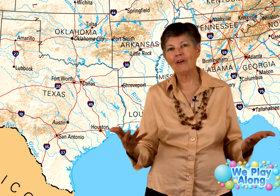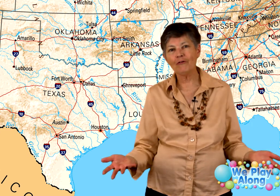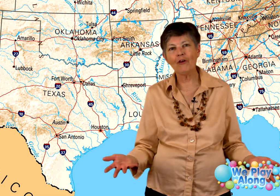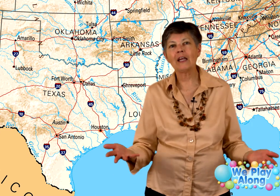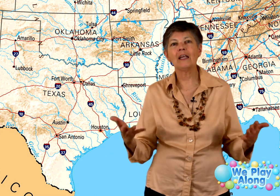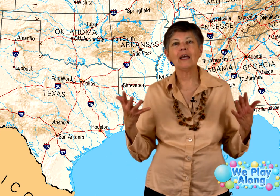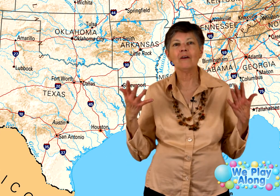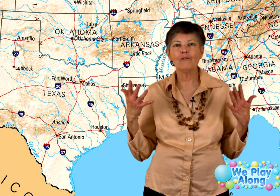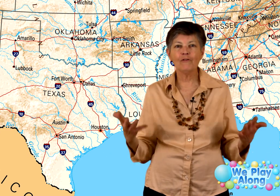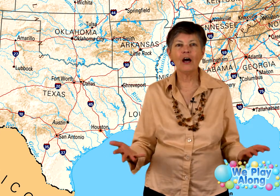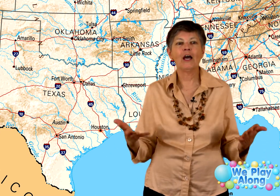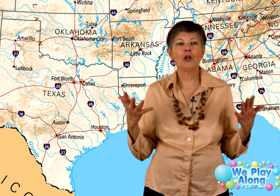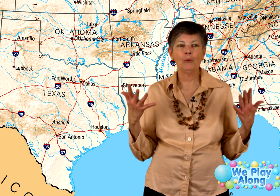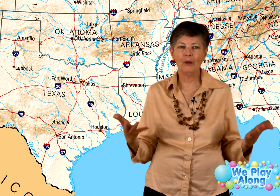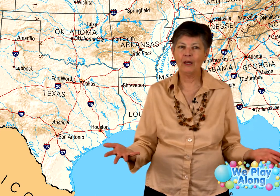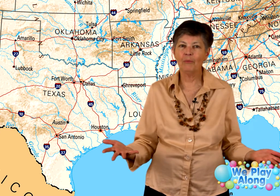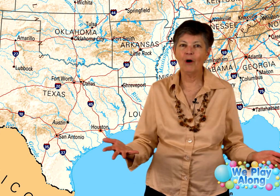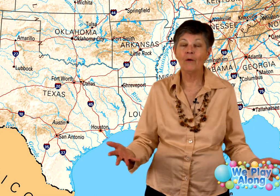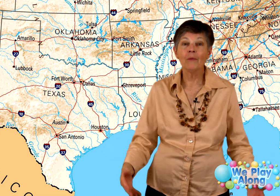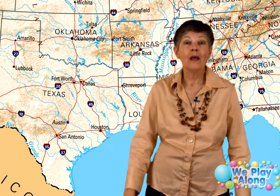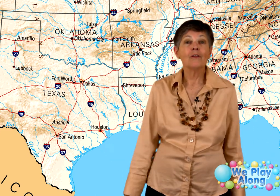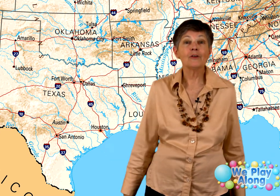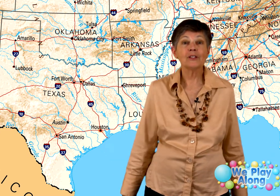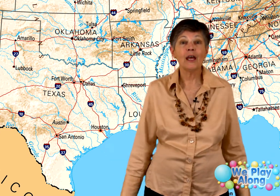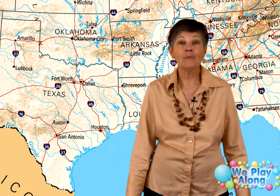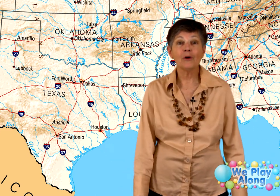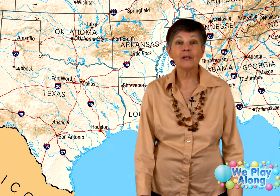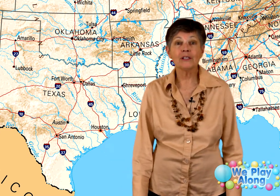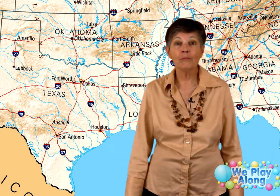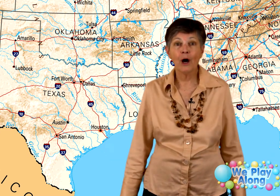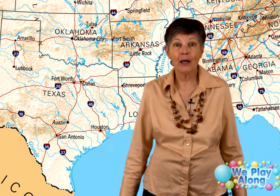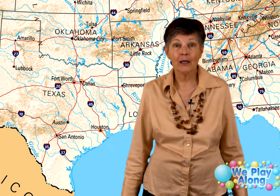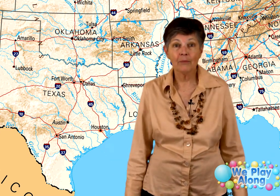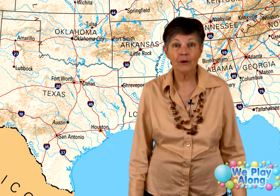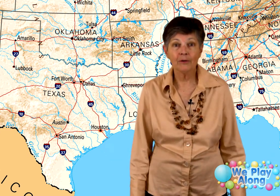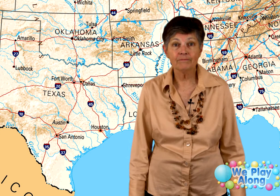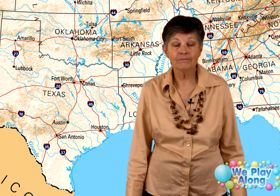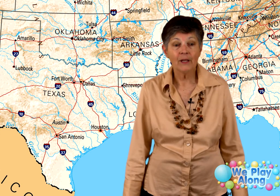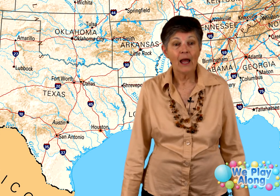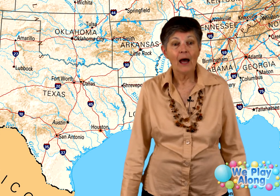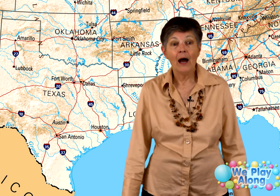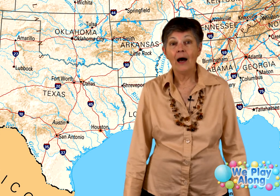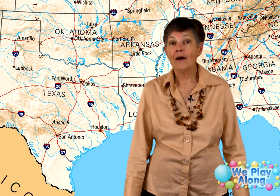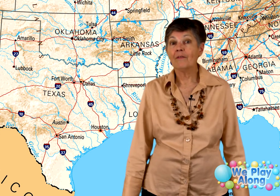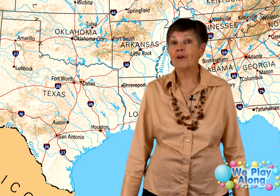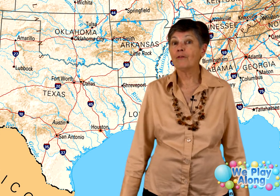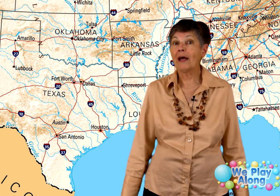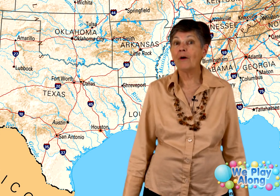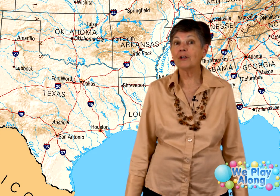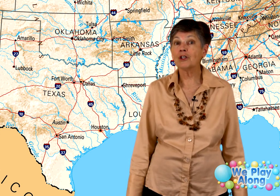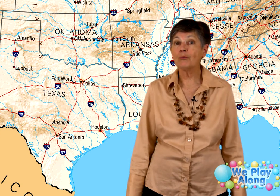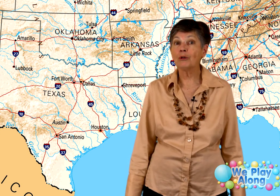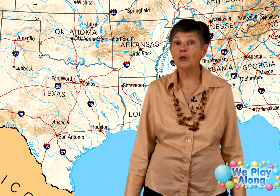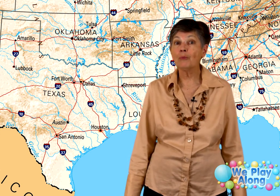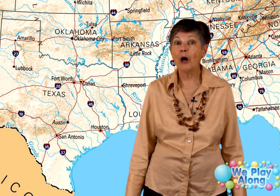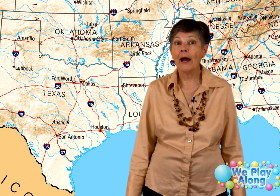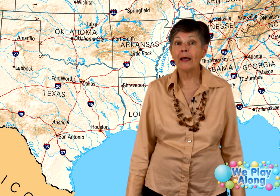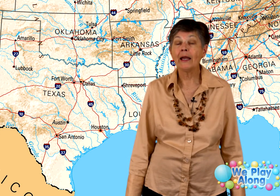friendly, fun people. Their state bird is the mockingbird. Their flower is the blue bonnet.